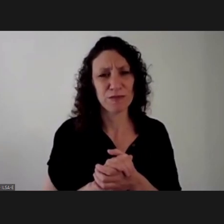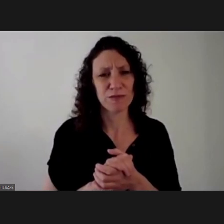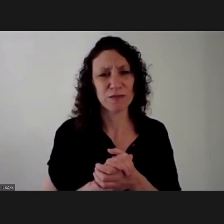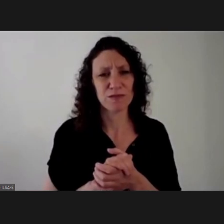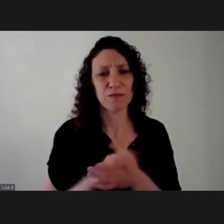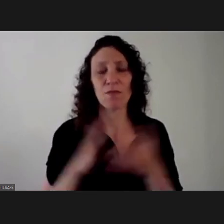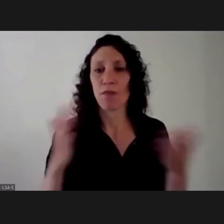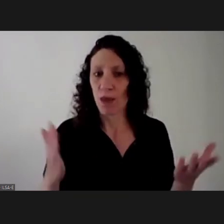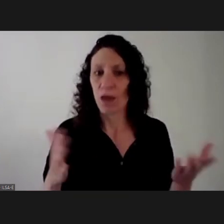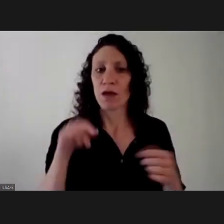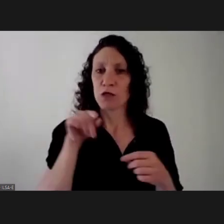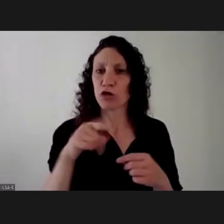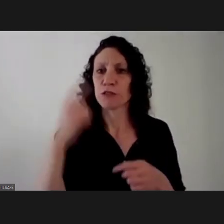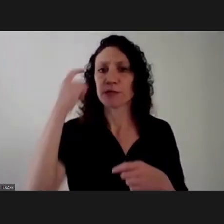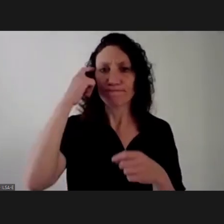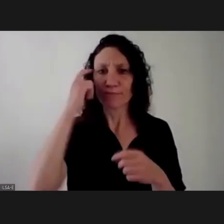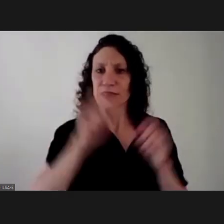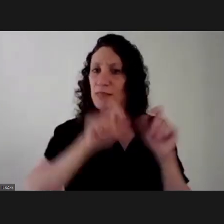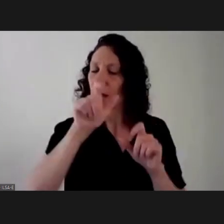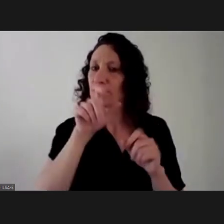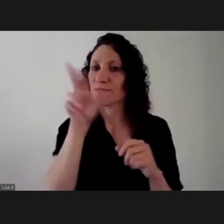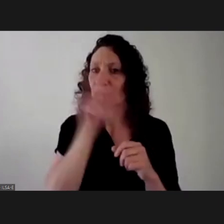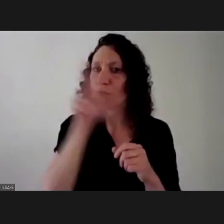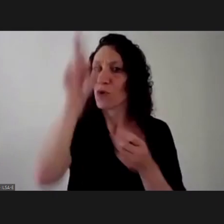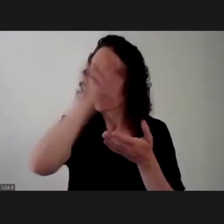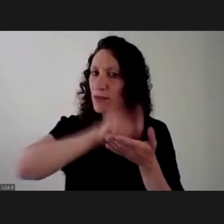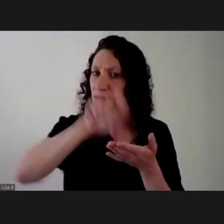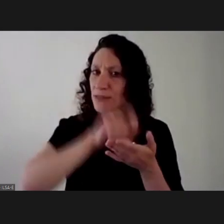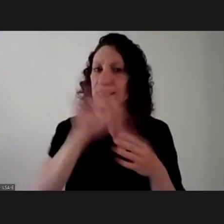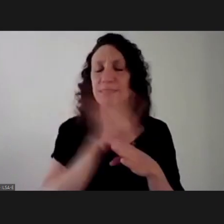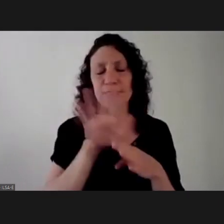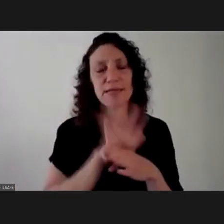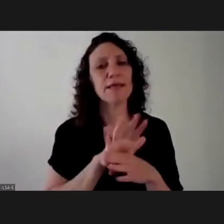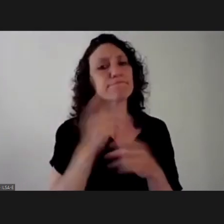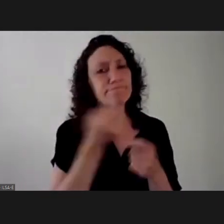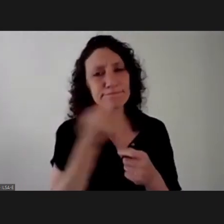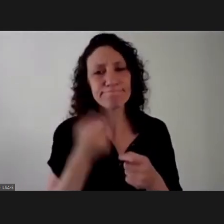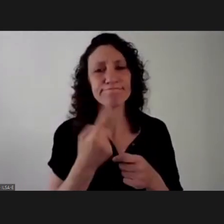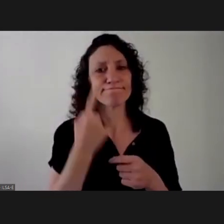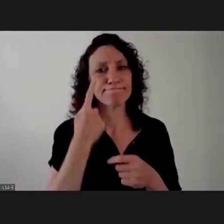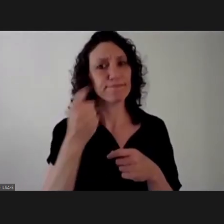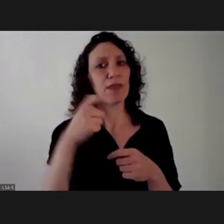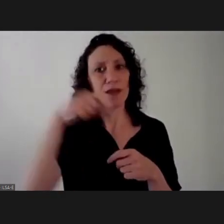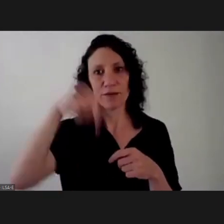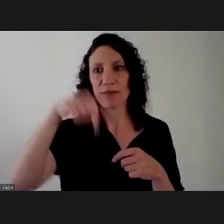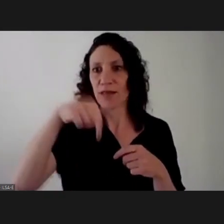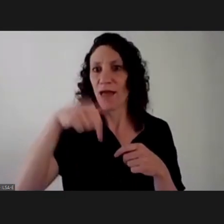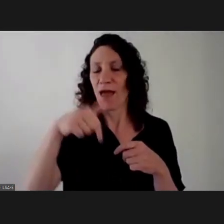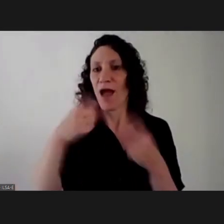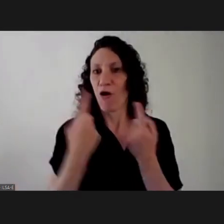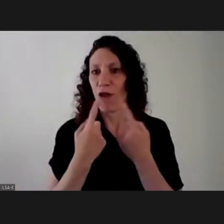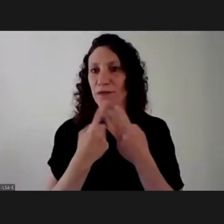When we unveil this history, we can see